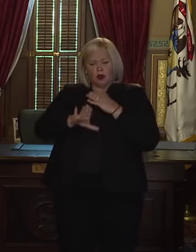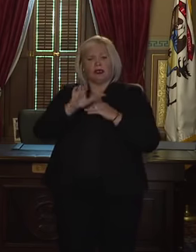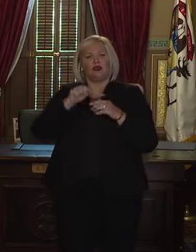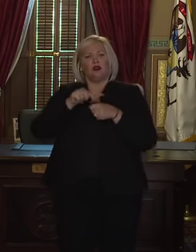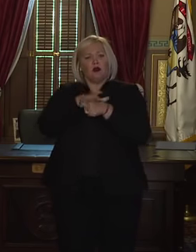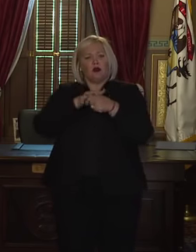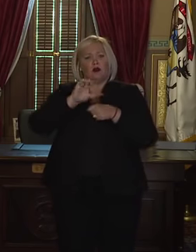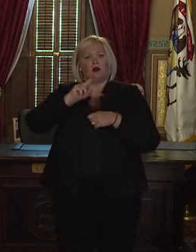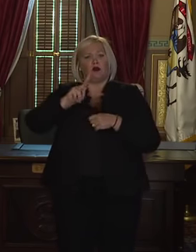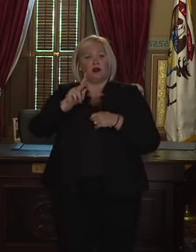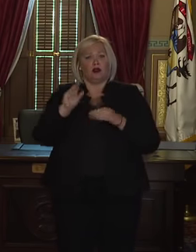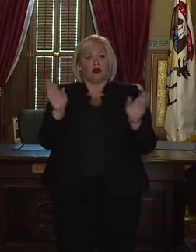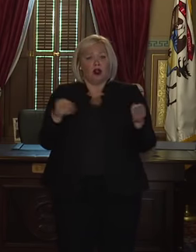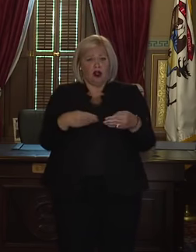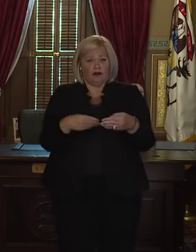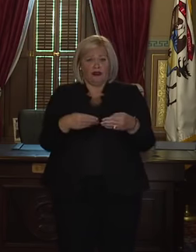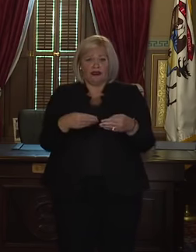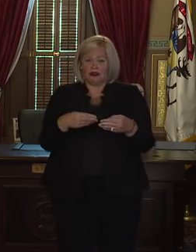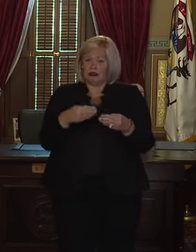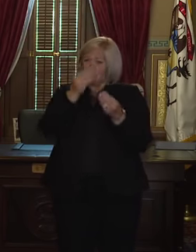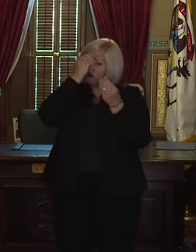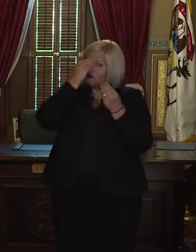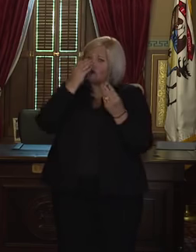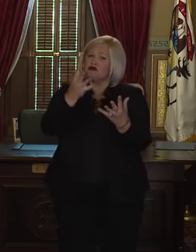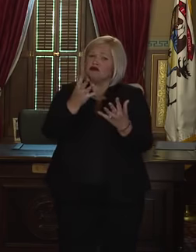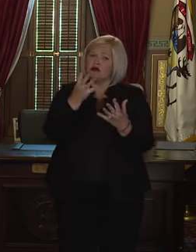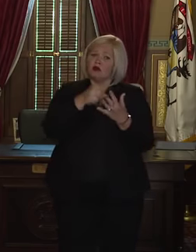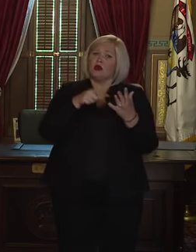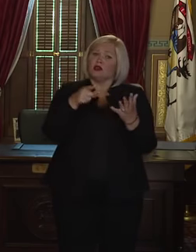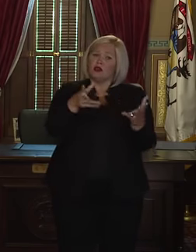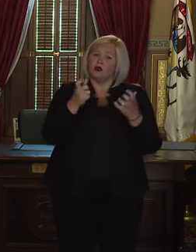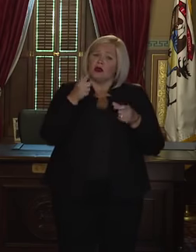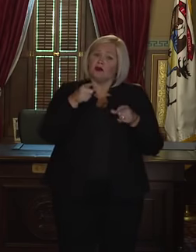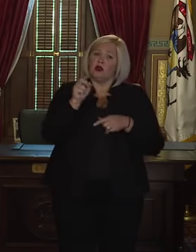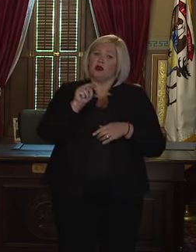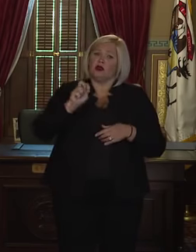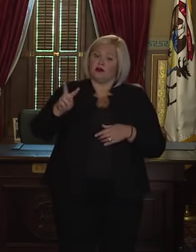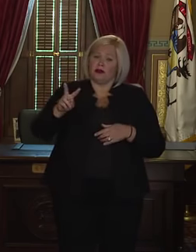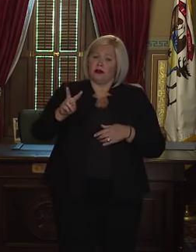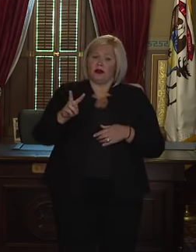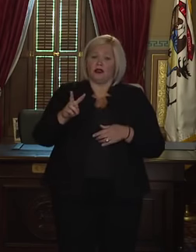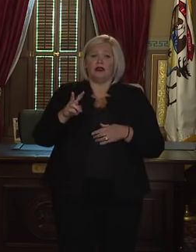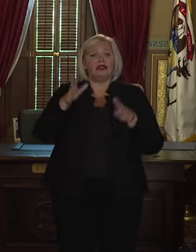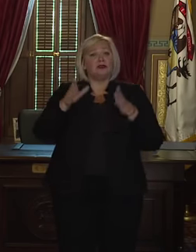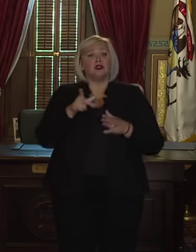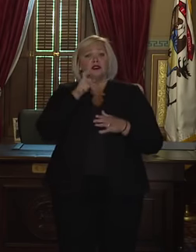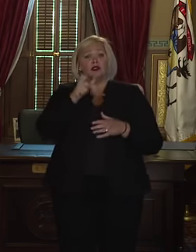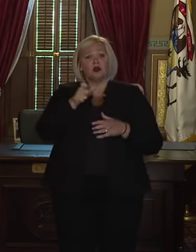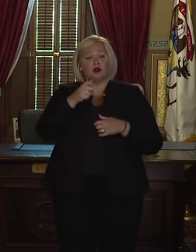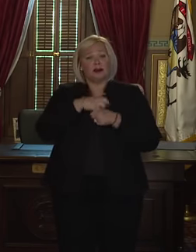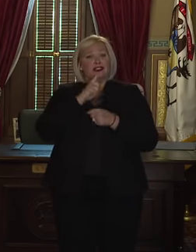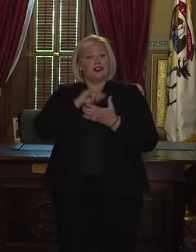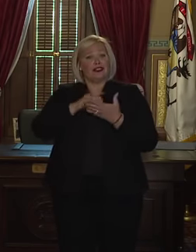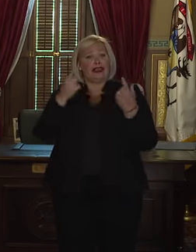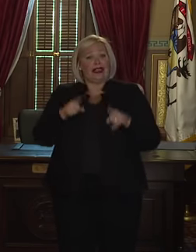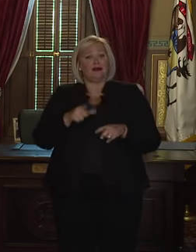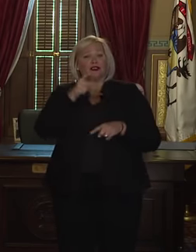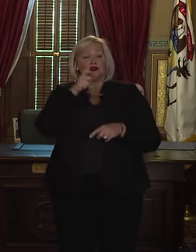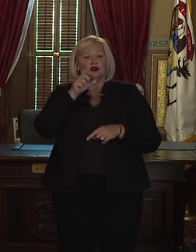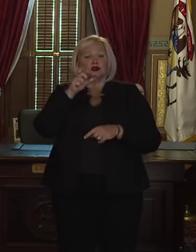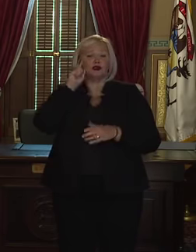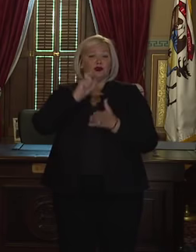Your voice will be heard in November. And the person who will make sure that that happens is our Secretary of State,